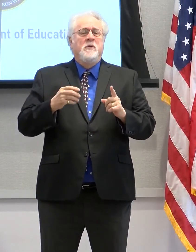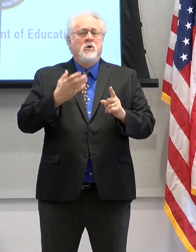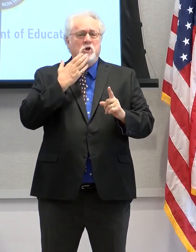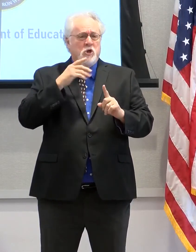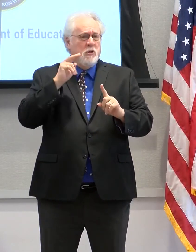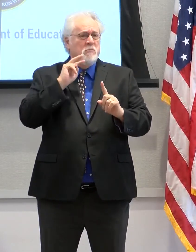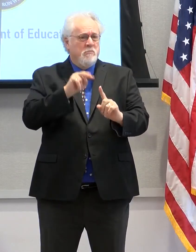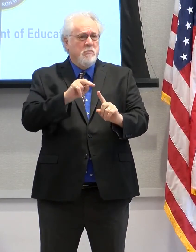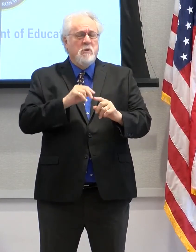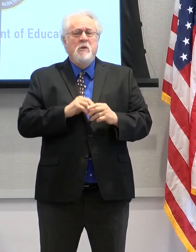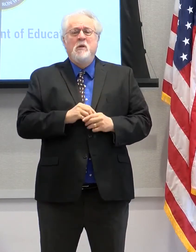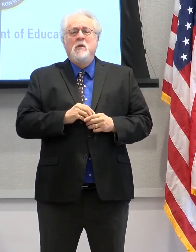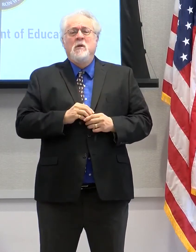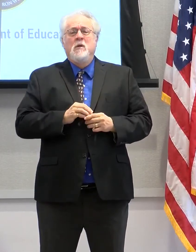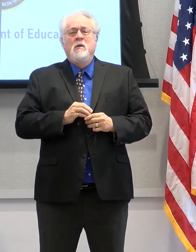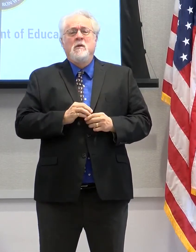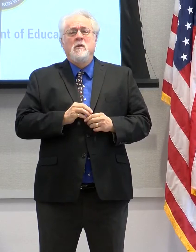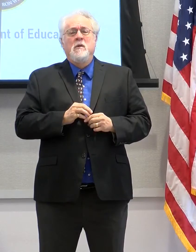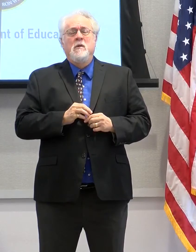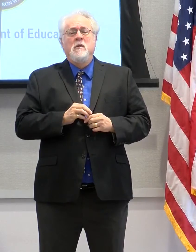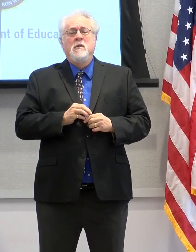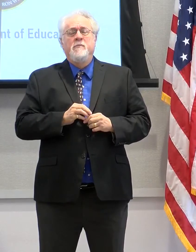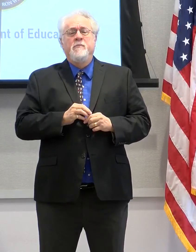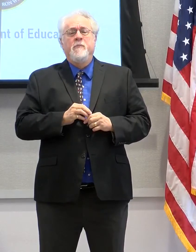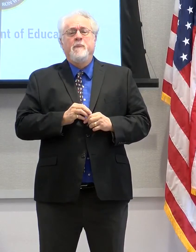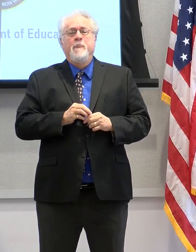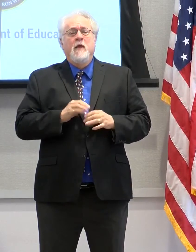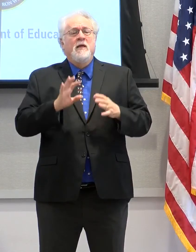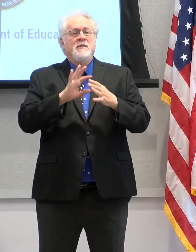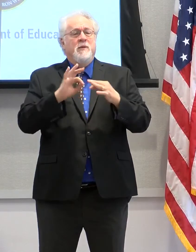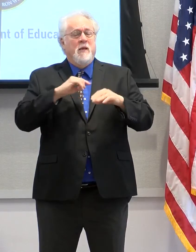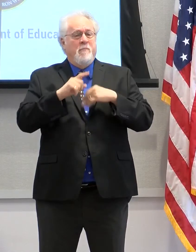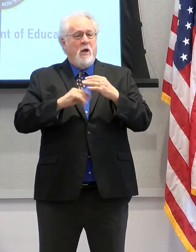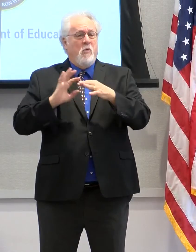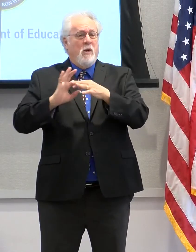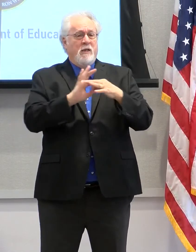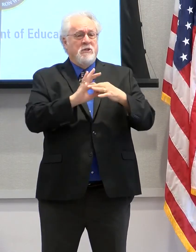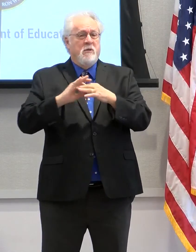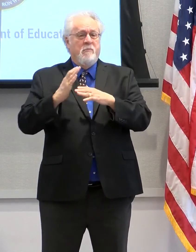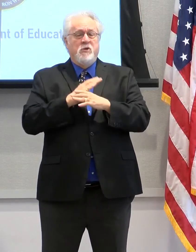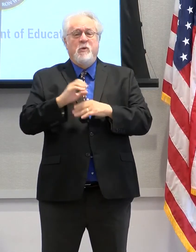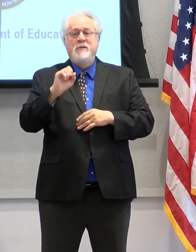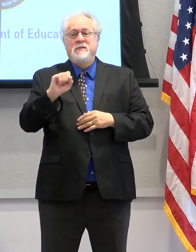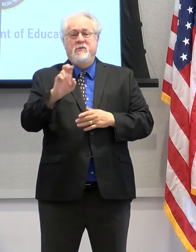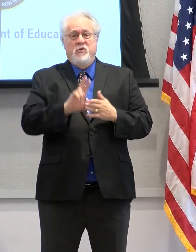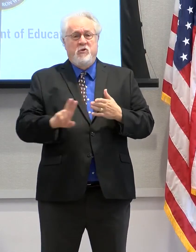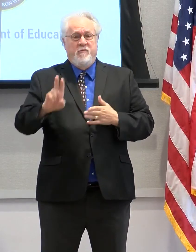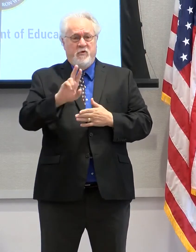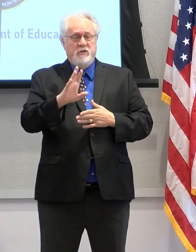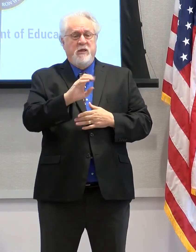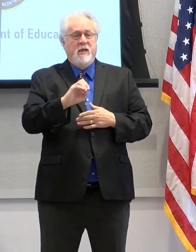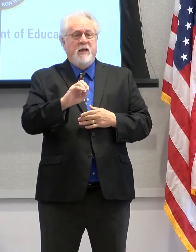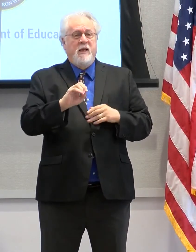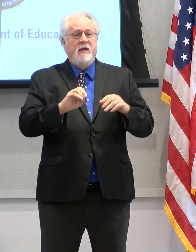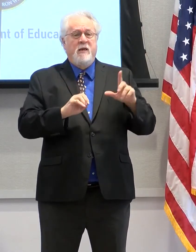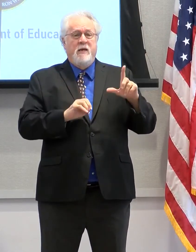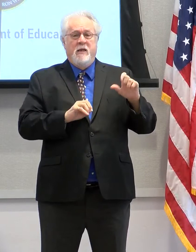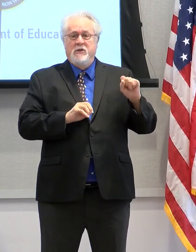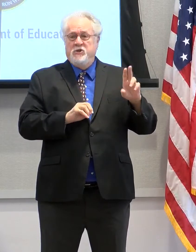speaking of the relationship between Southern University and